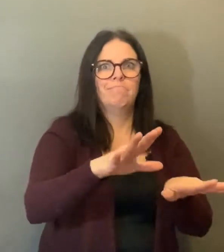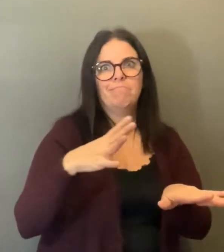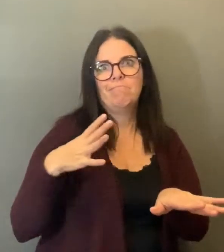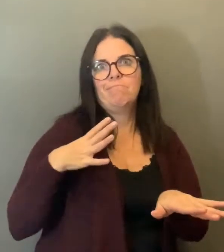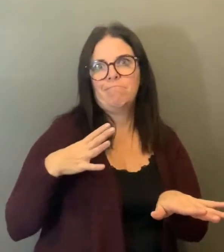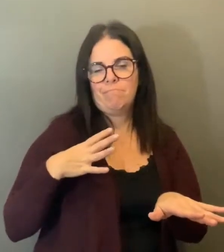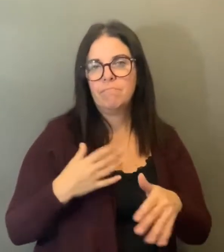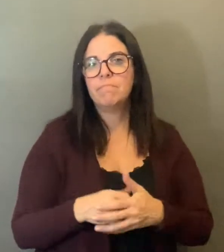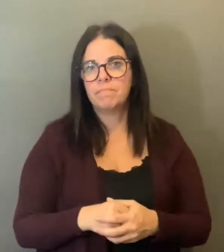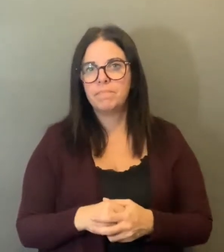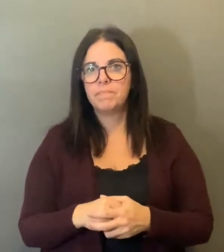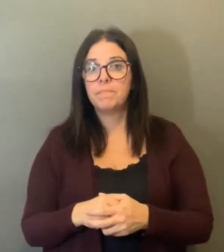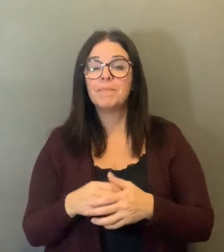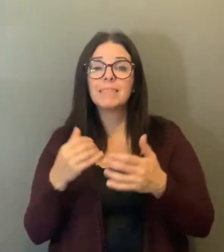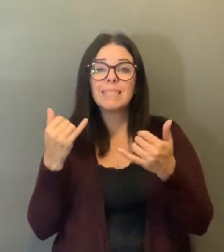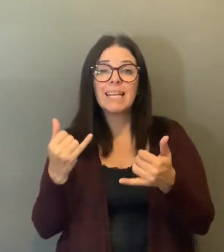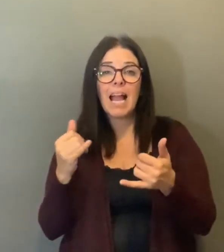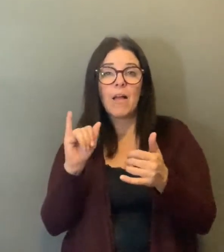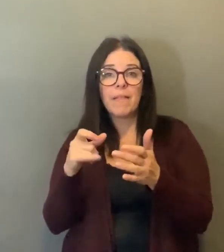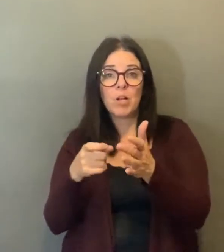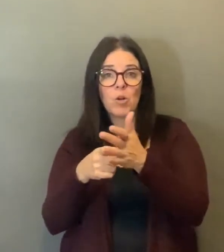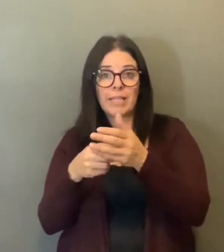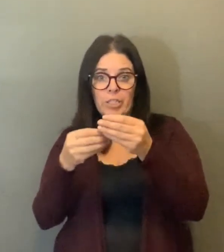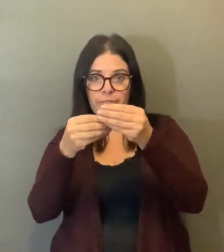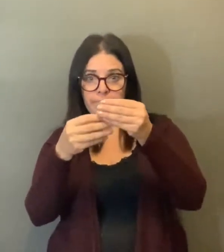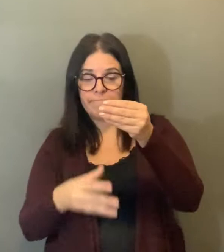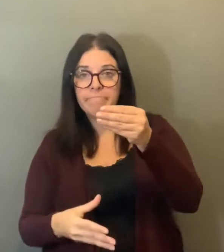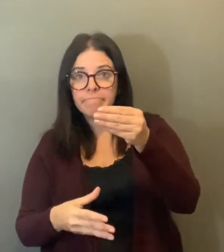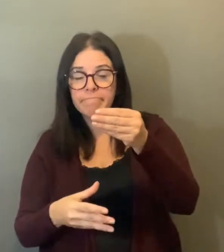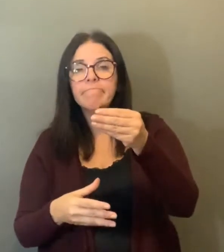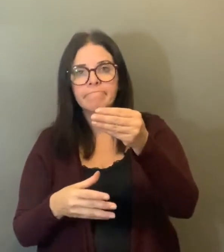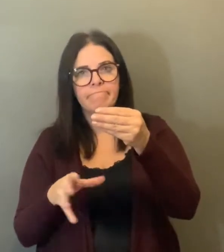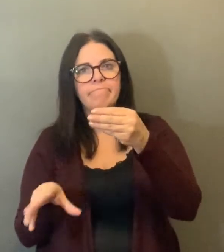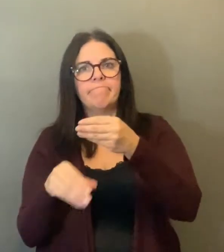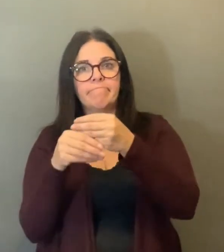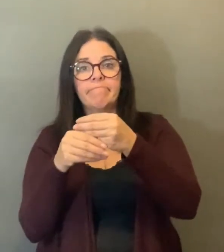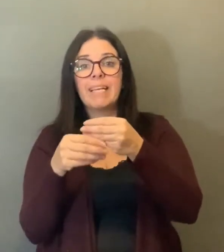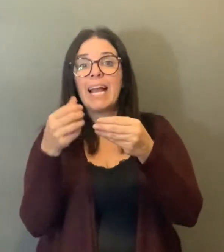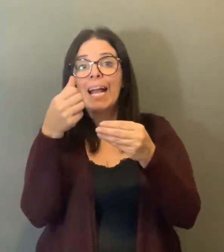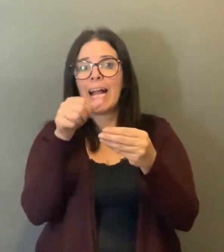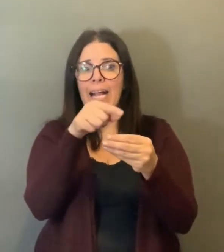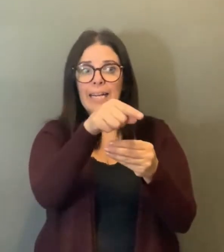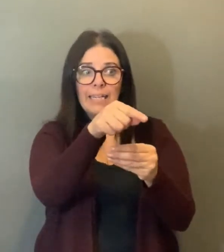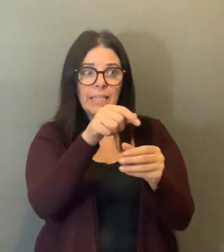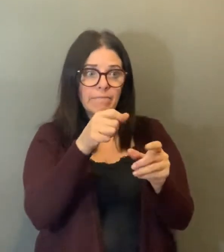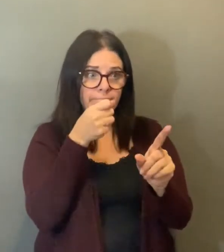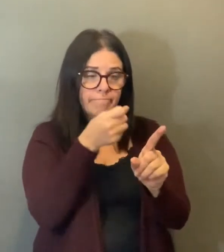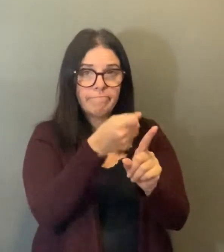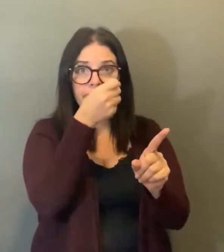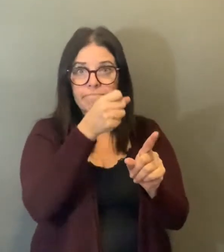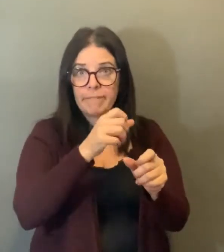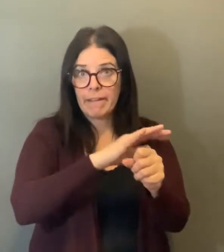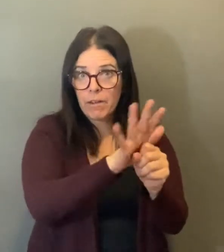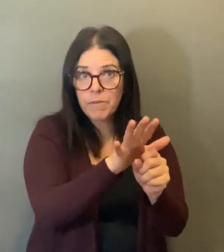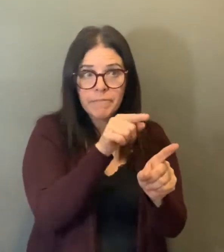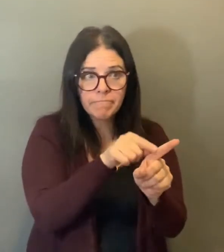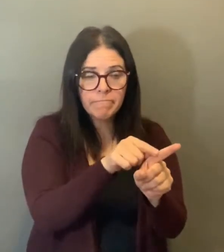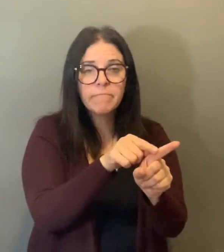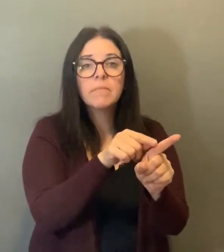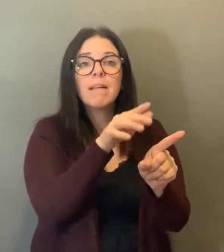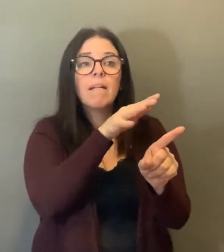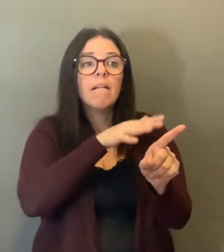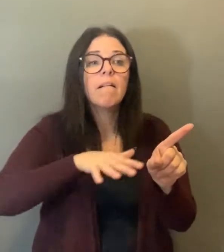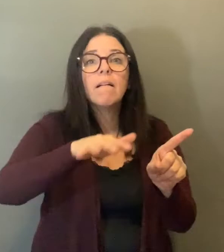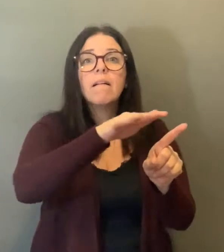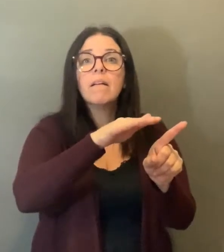outbreak management and testing. Healthcare workers, caregivers, care providers and first responders should also